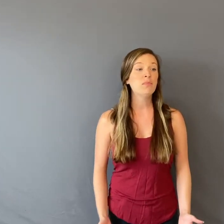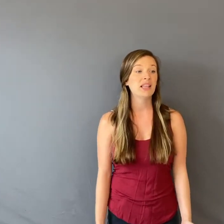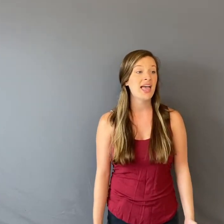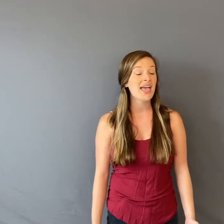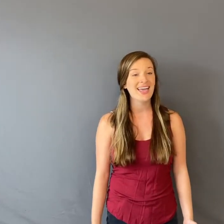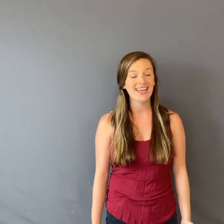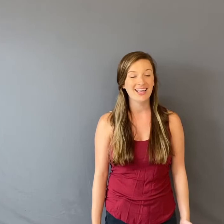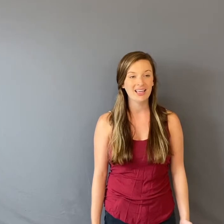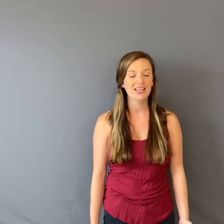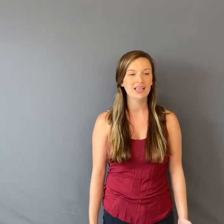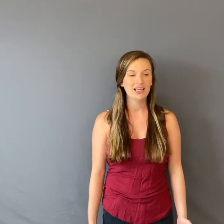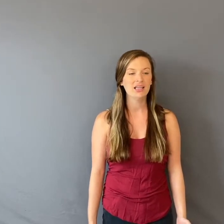play